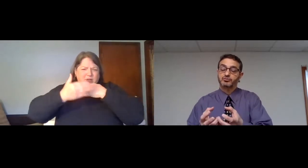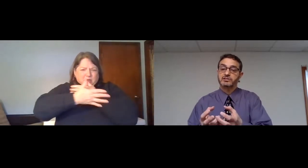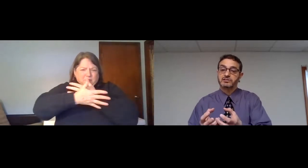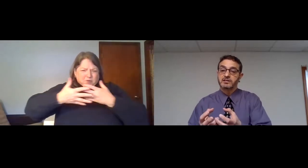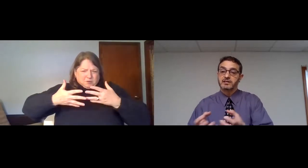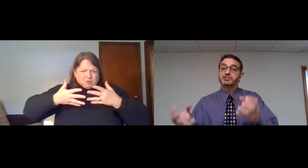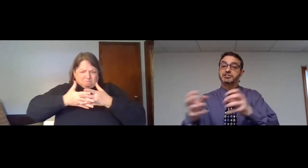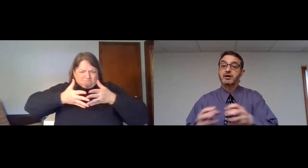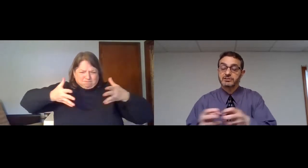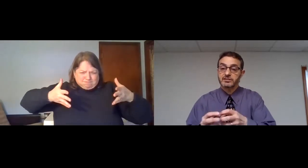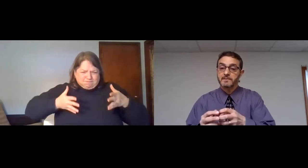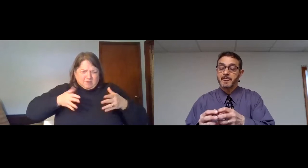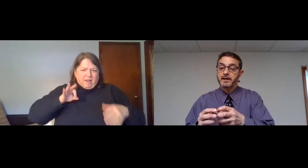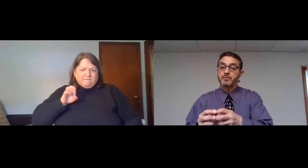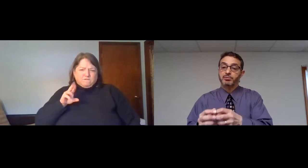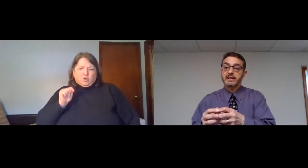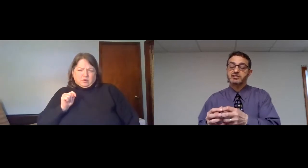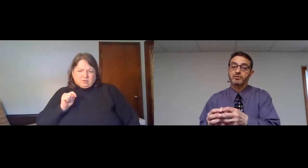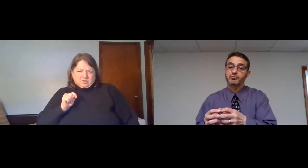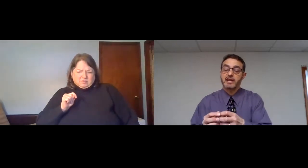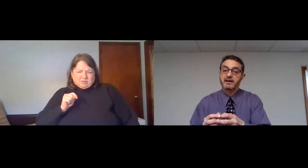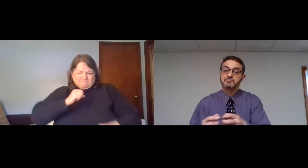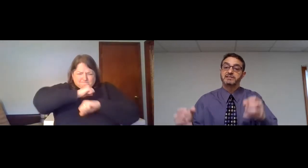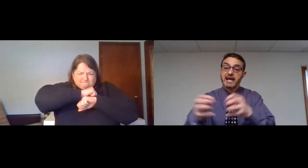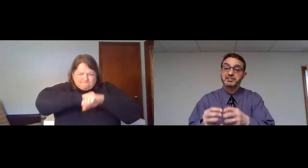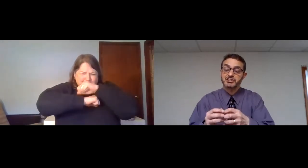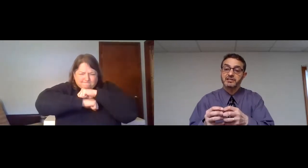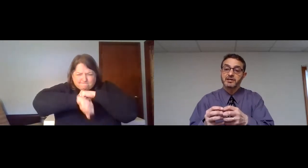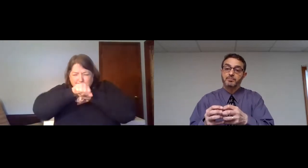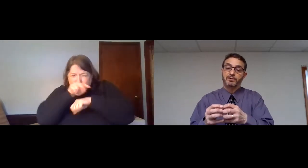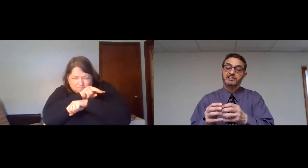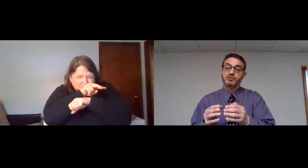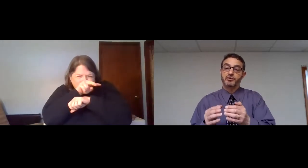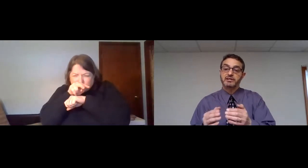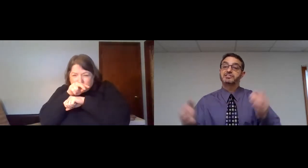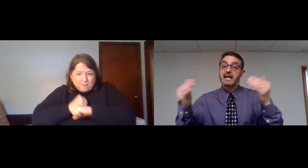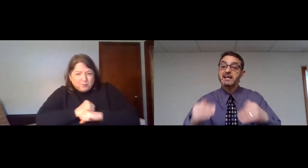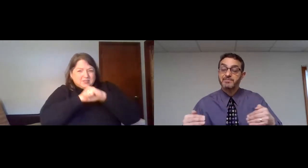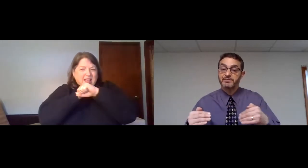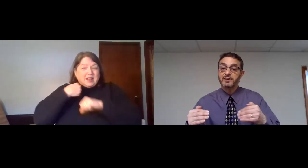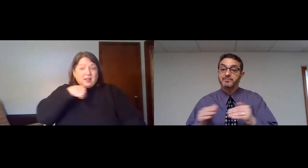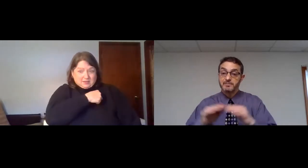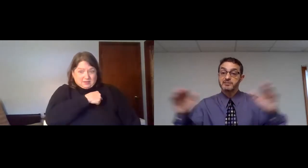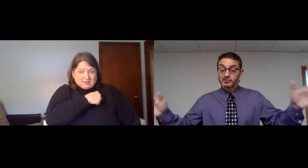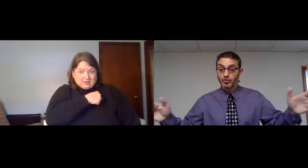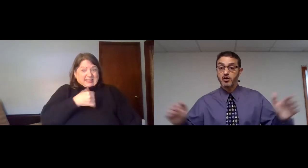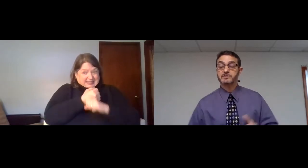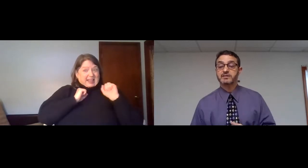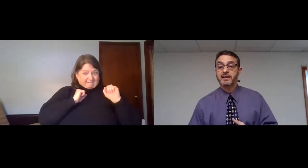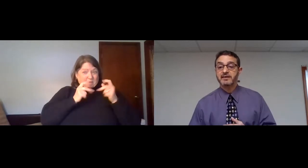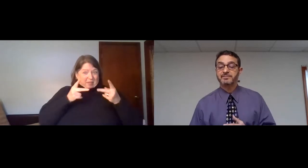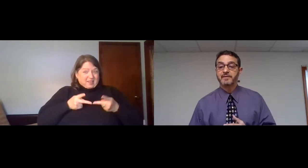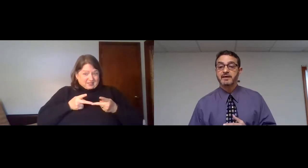a fortress, a shelter, a place where we have protection, a place where we are safe from the